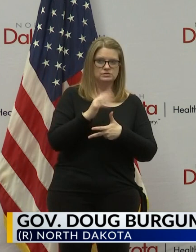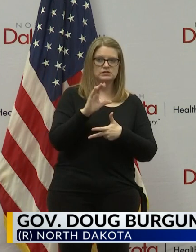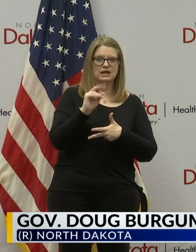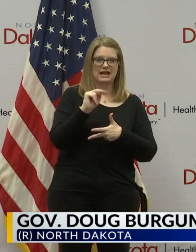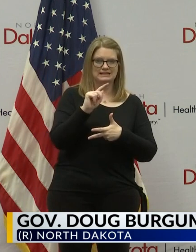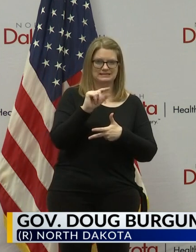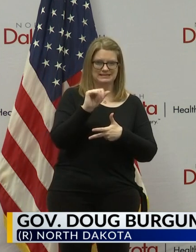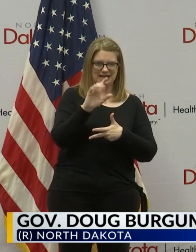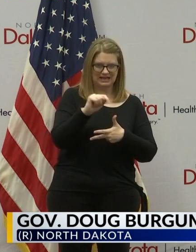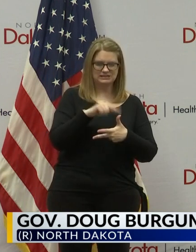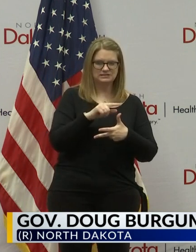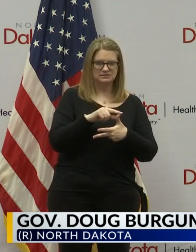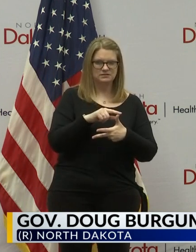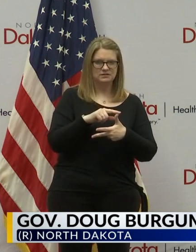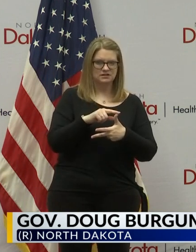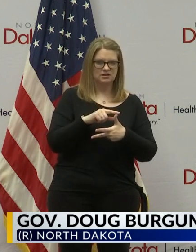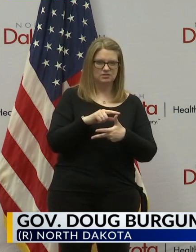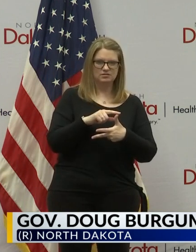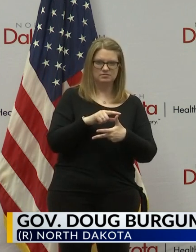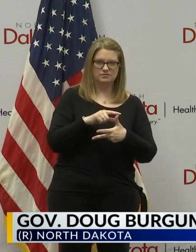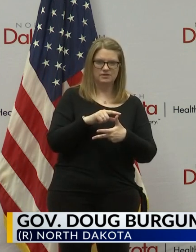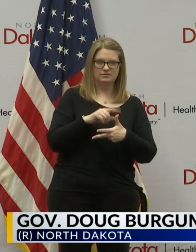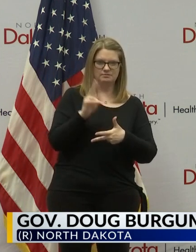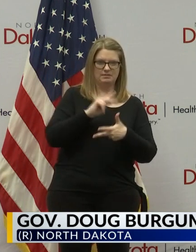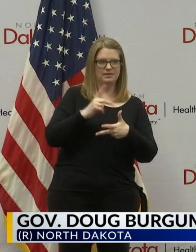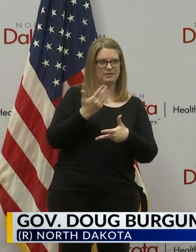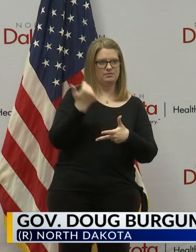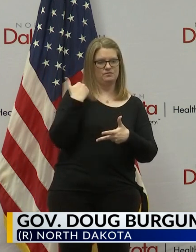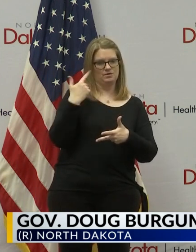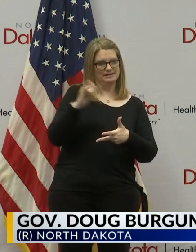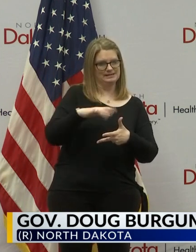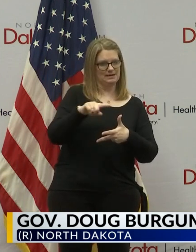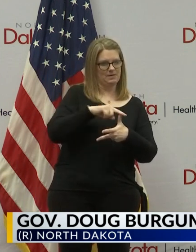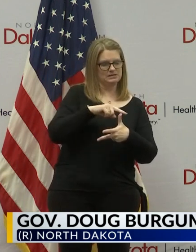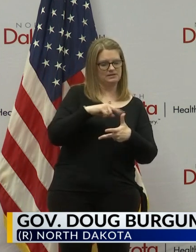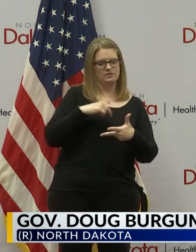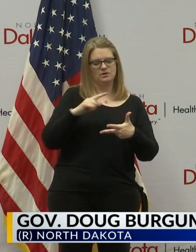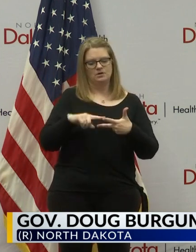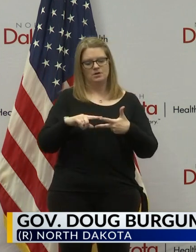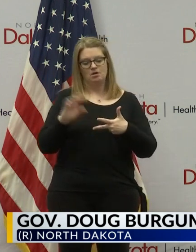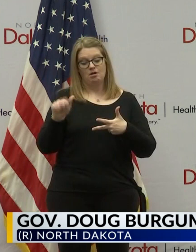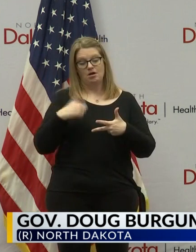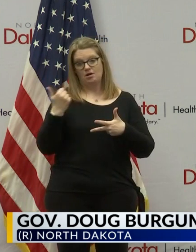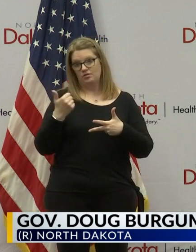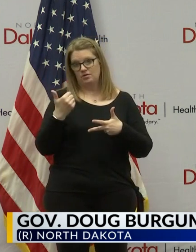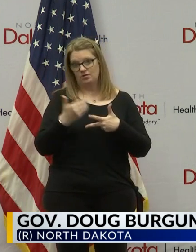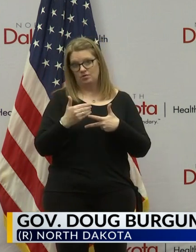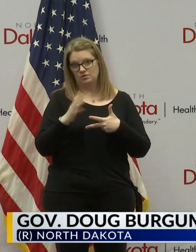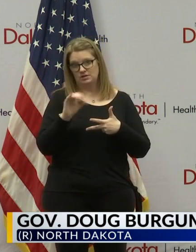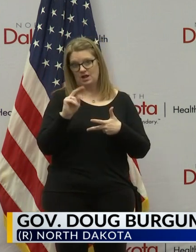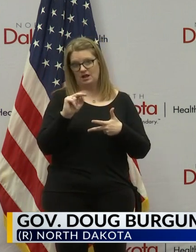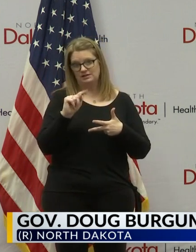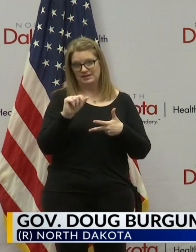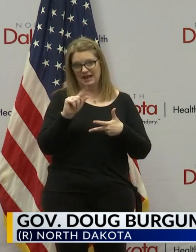with the ones that had previously tested positive. It was other close contacts of people that maybe may have been household